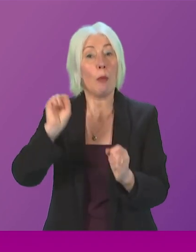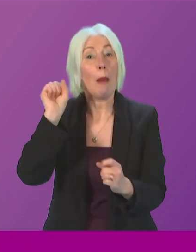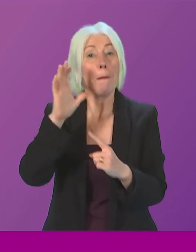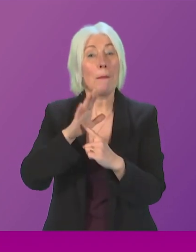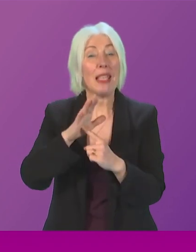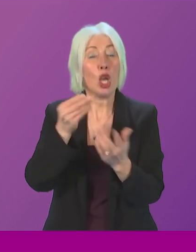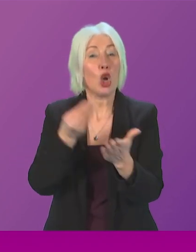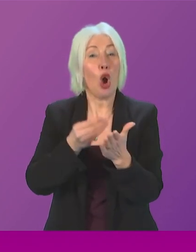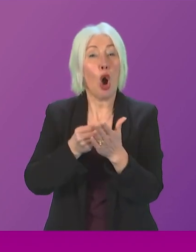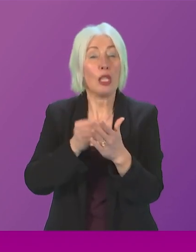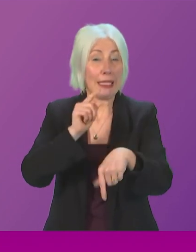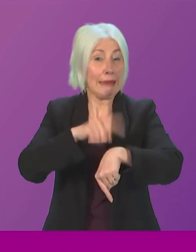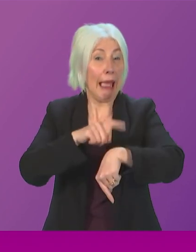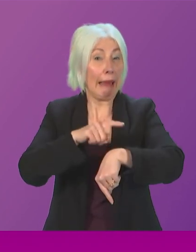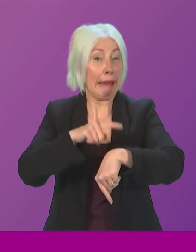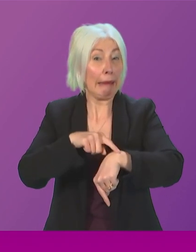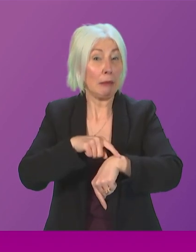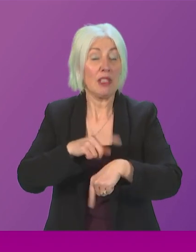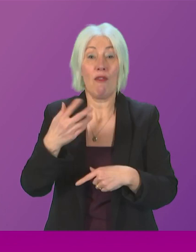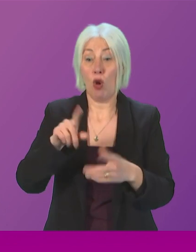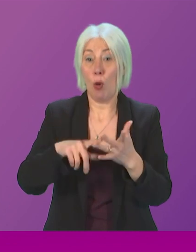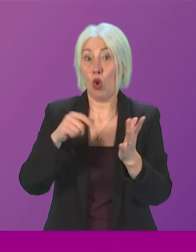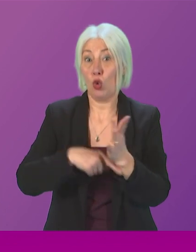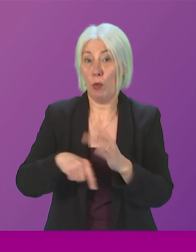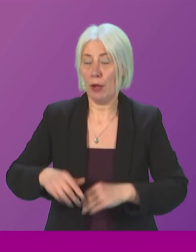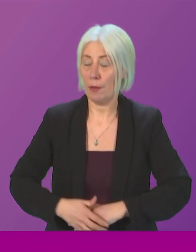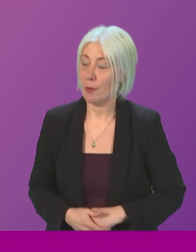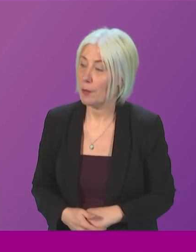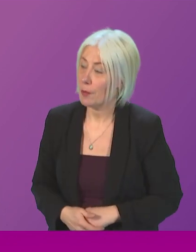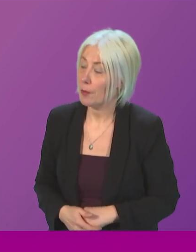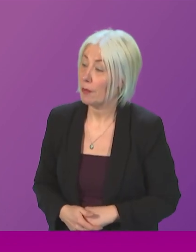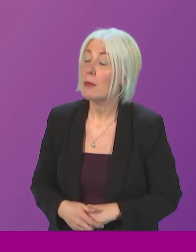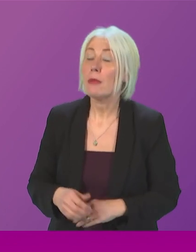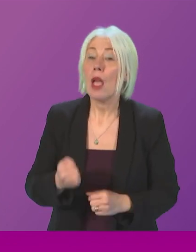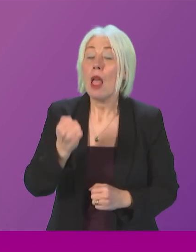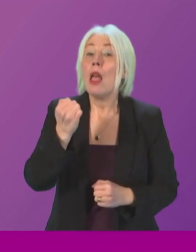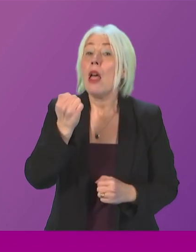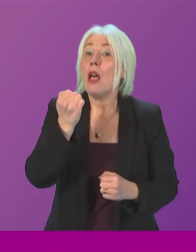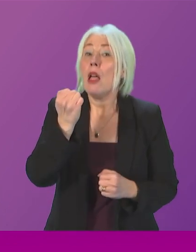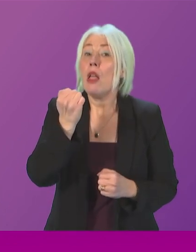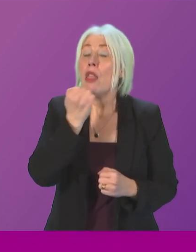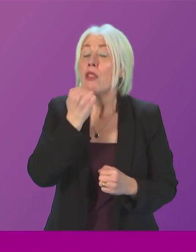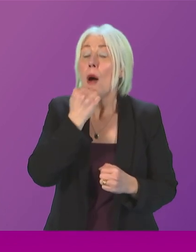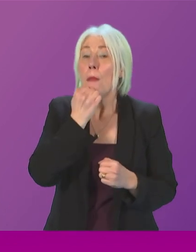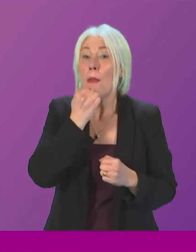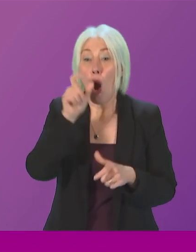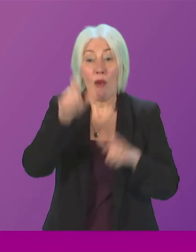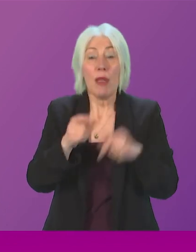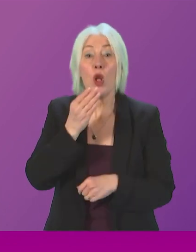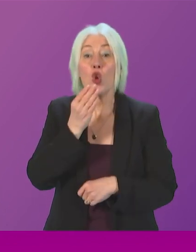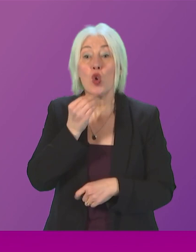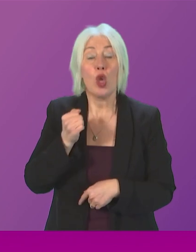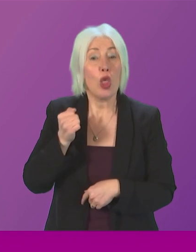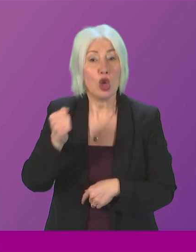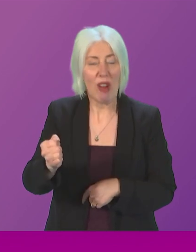year John Mason thank you can the first minister confirm that passenger numbers have not returned to pre-covid levels partly because